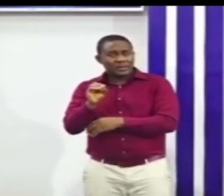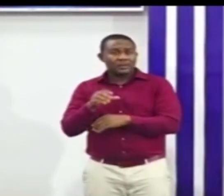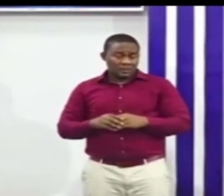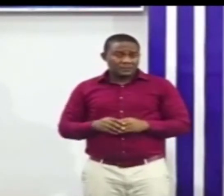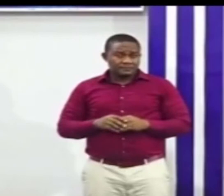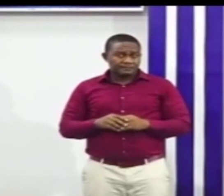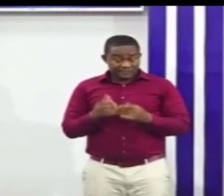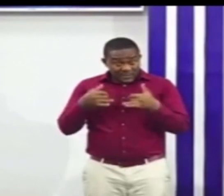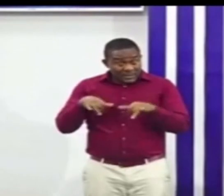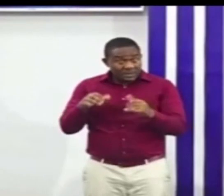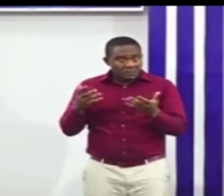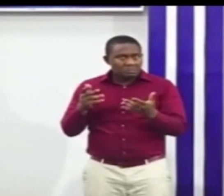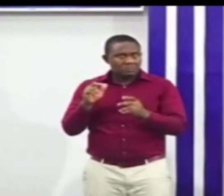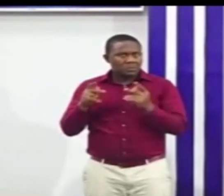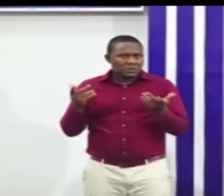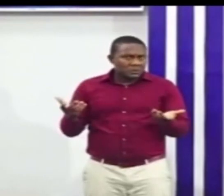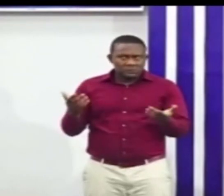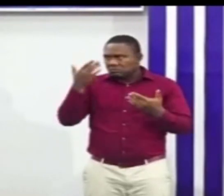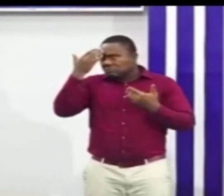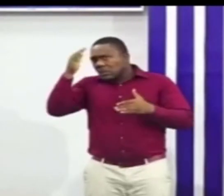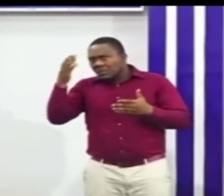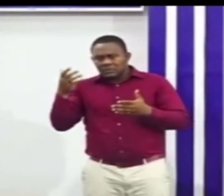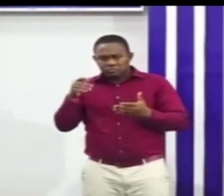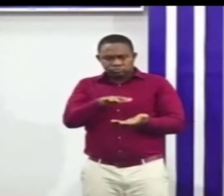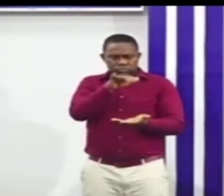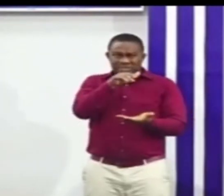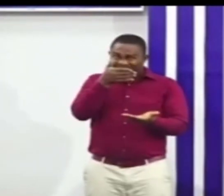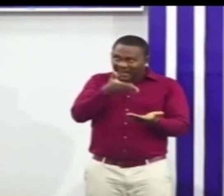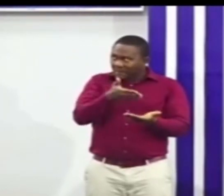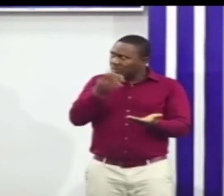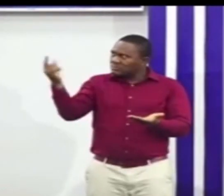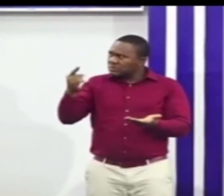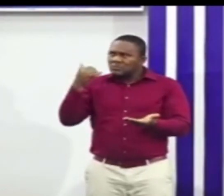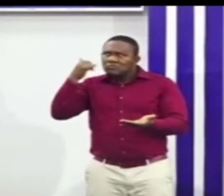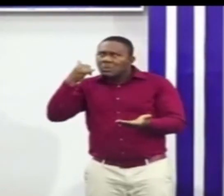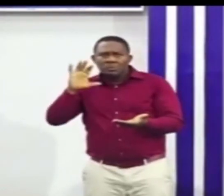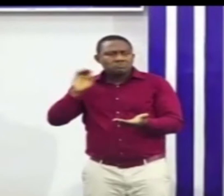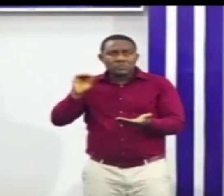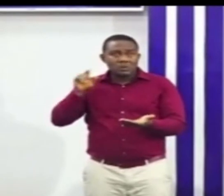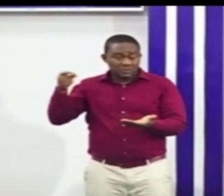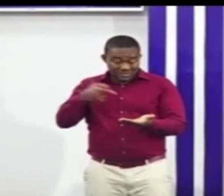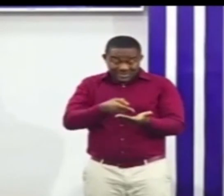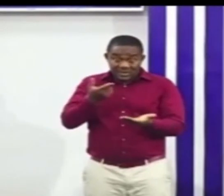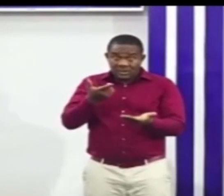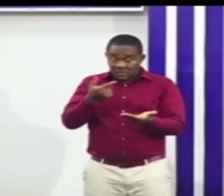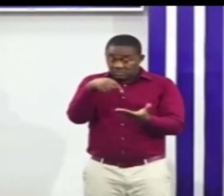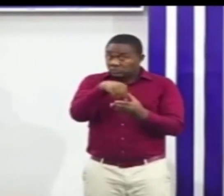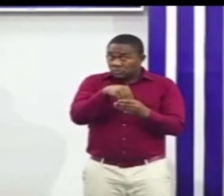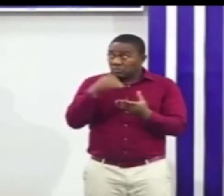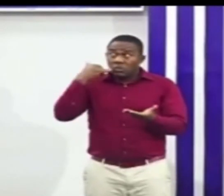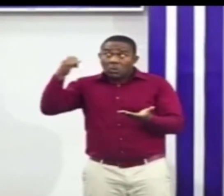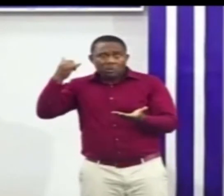who may have left the country, so there are lots to follow up and people who also not being reached.